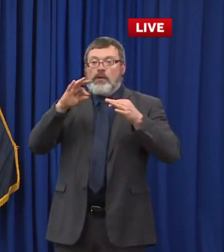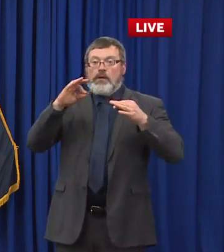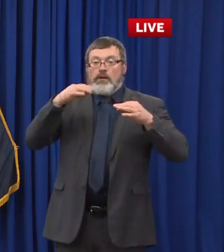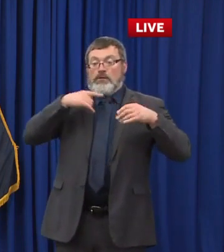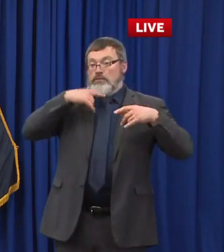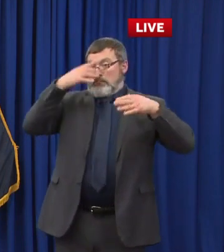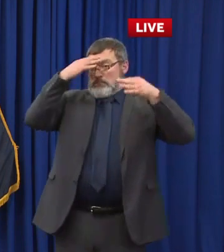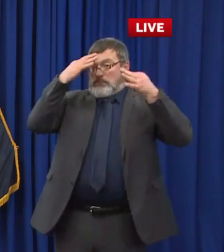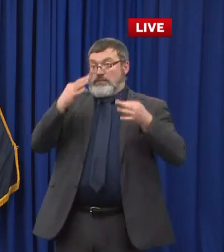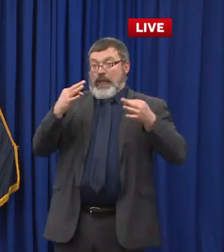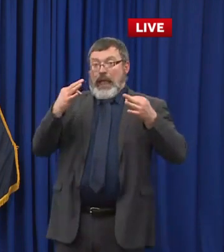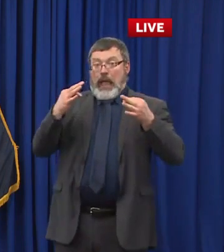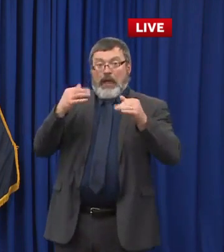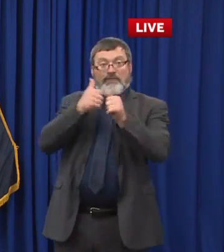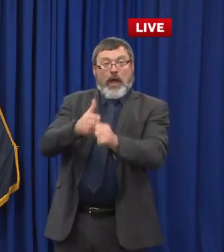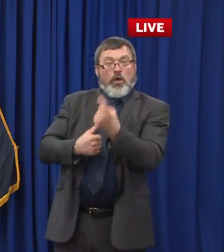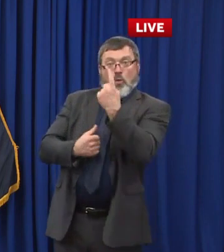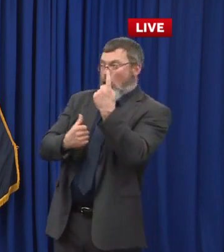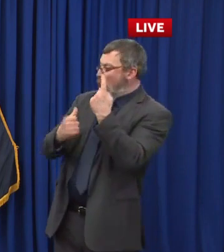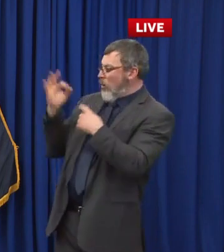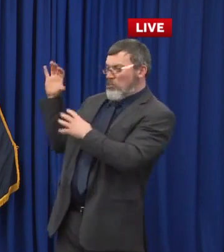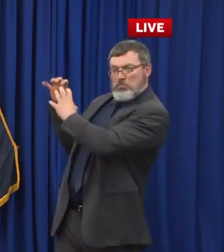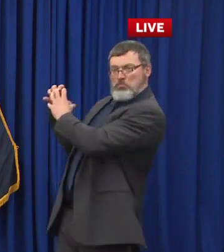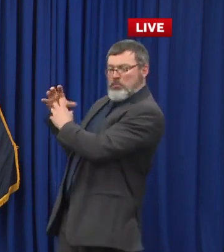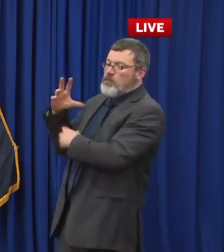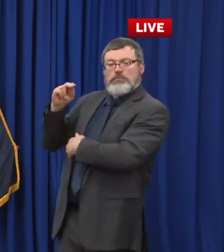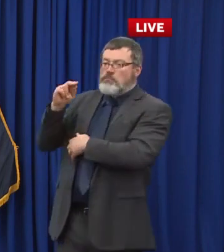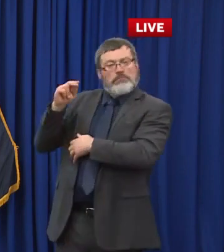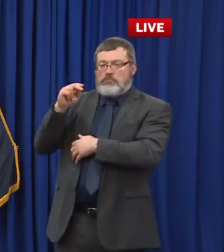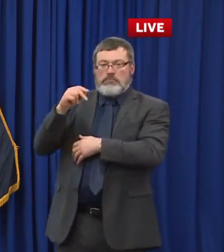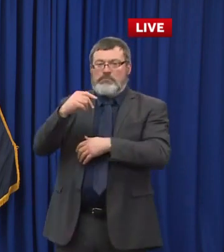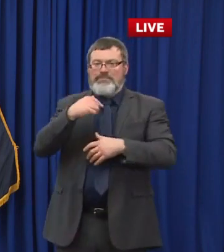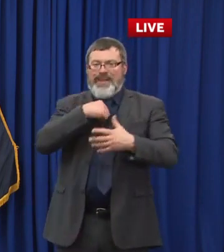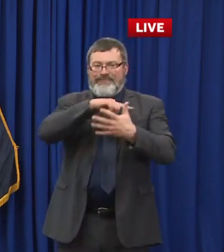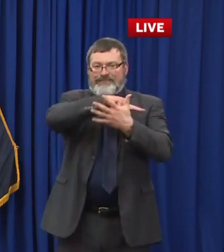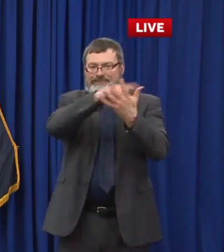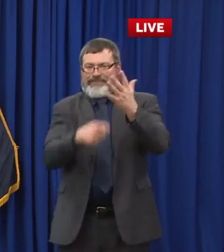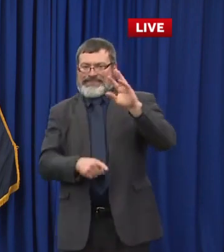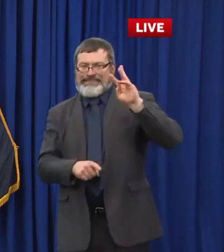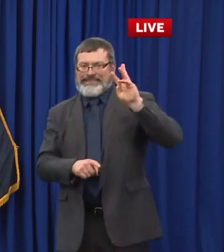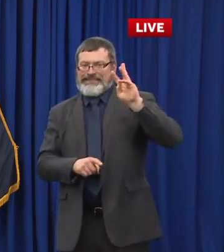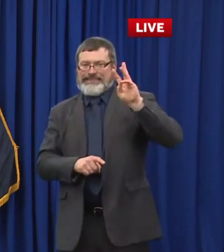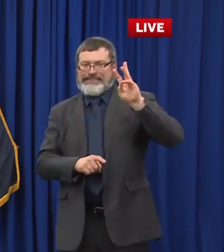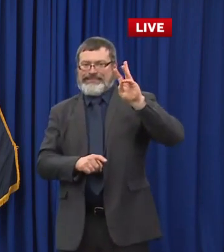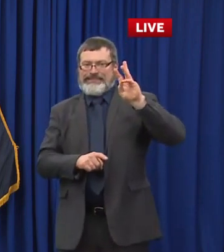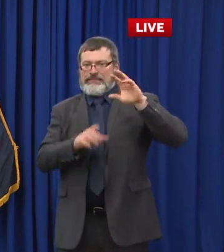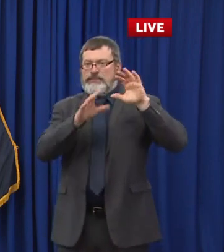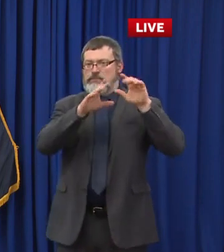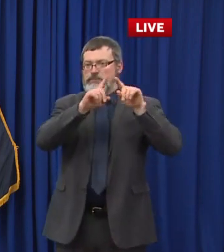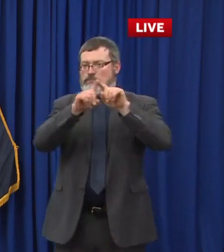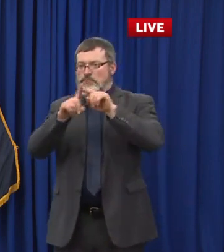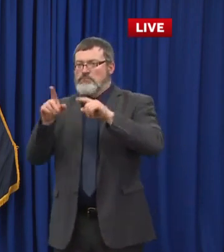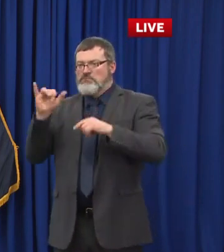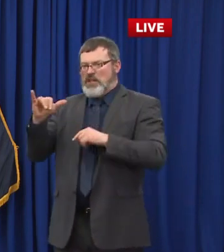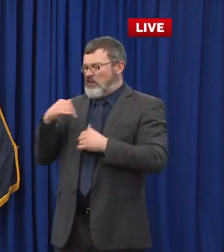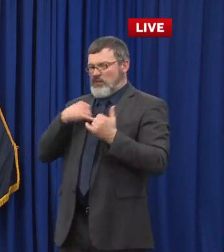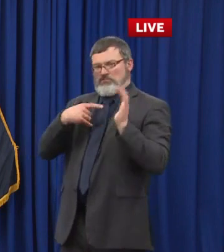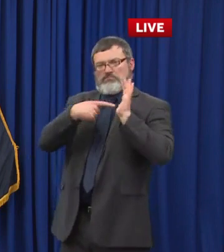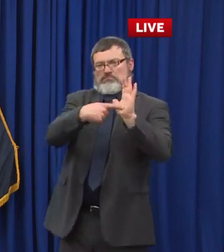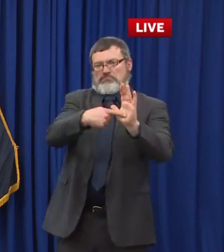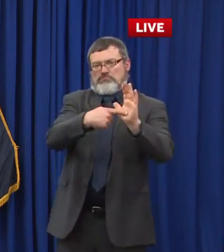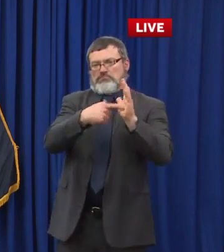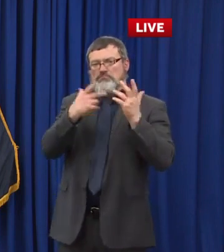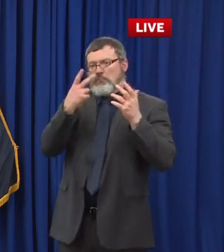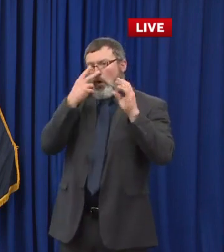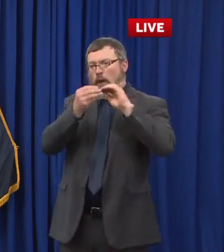see here are some data, some of the most important data points around the mask mandate that we've been focusing on. First off, have our